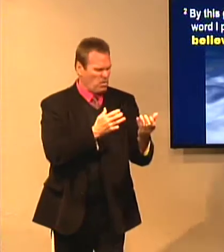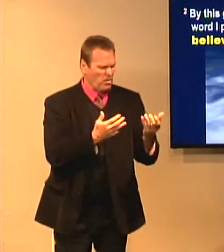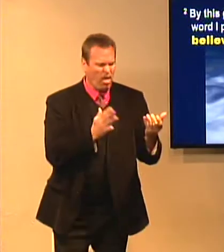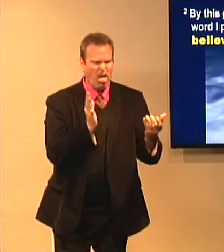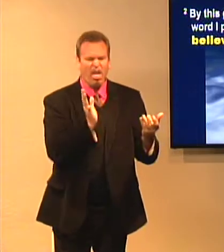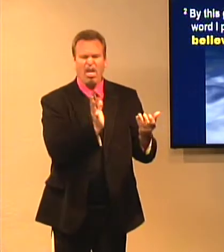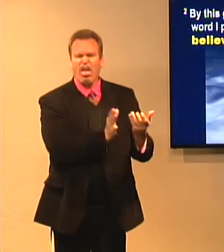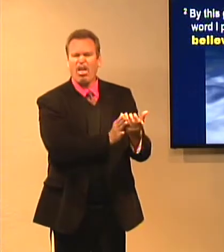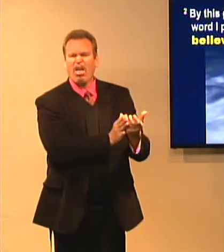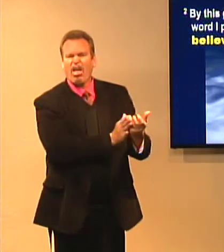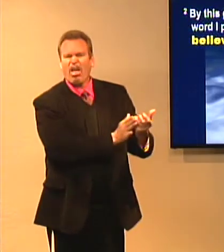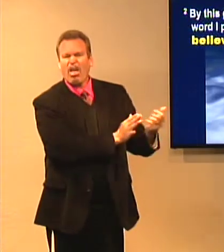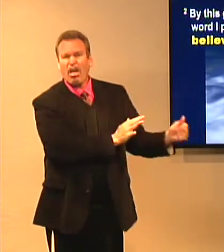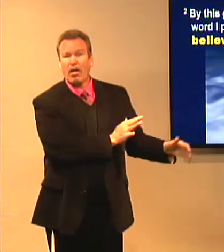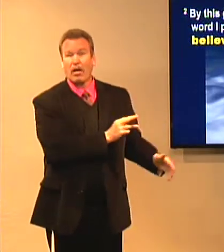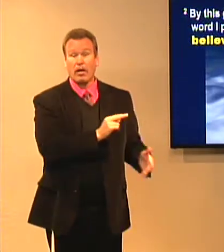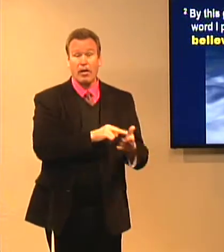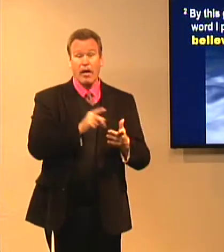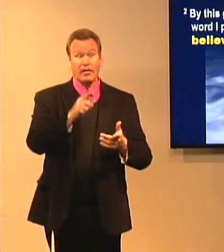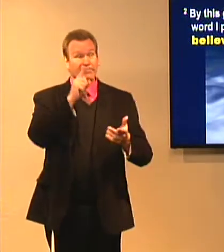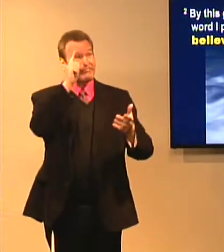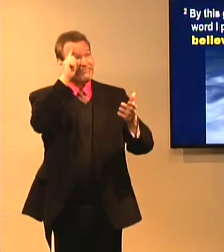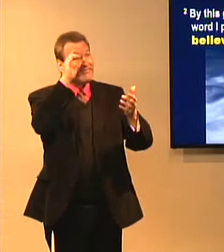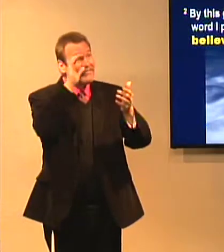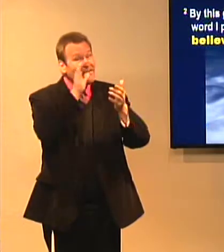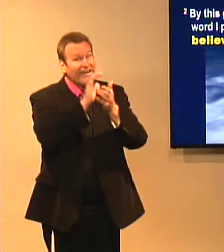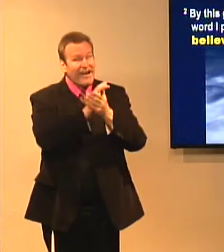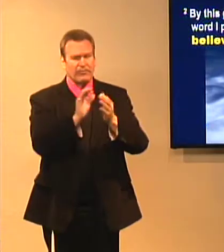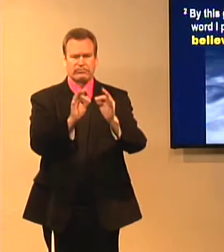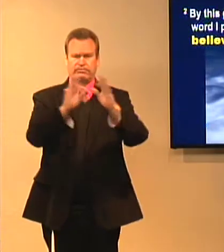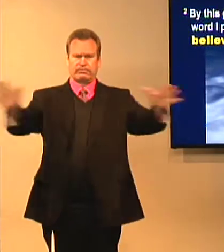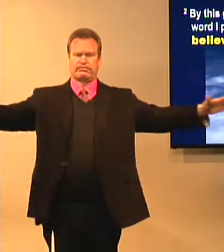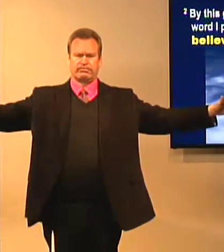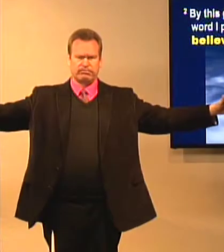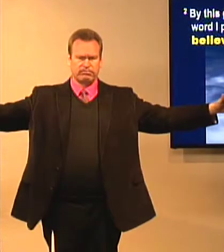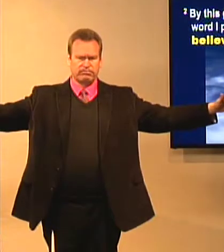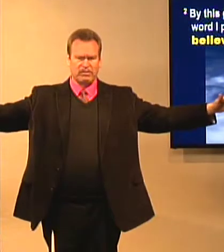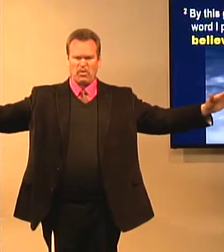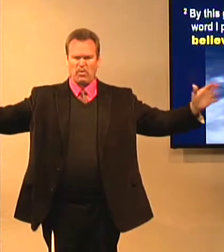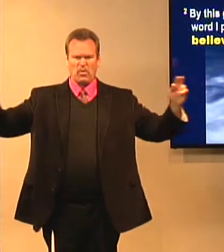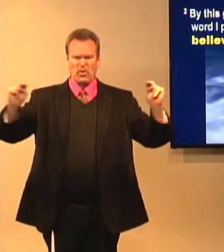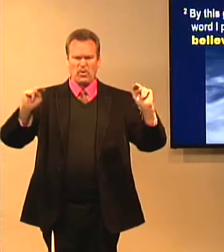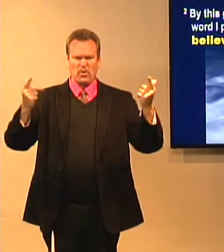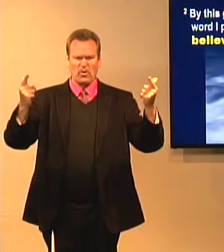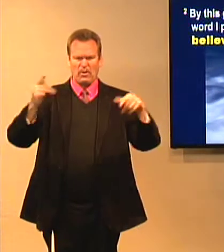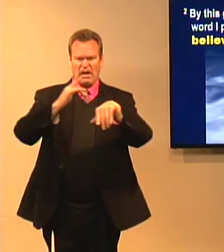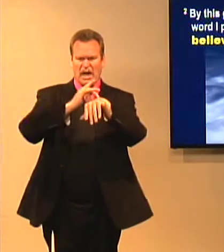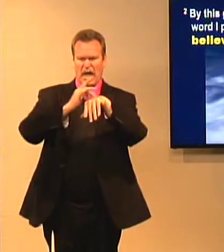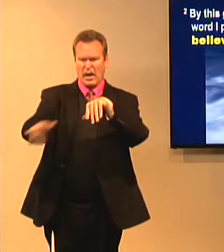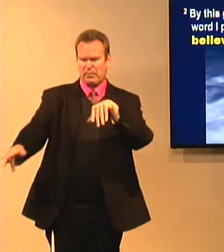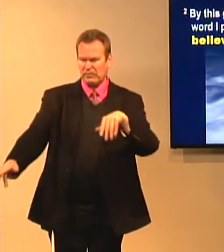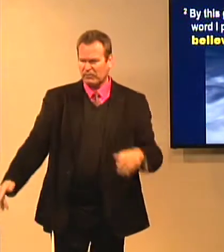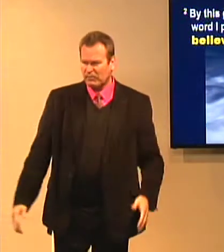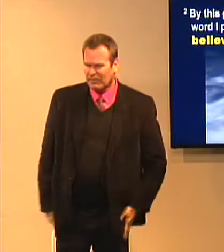It says, otherwise you have believed in vain. If you say, your belief is worthless, it's very empty.